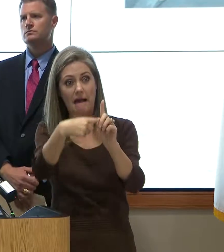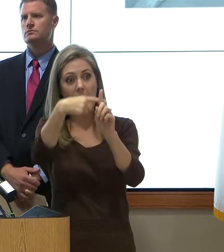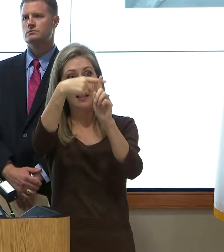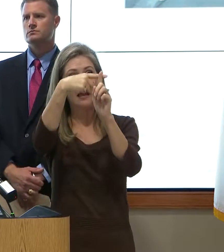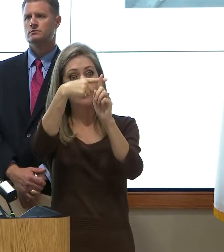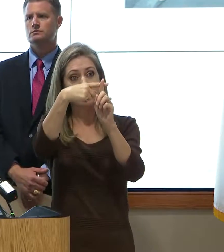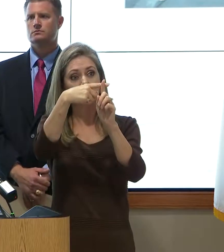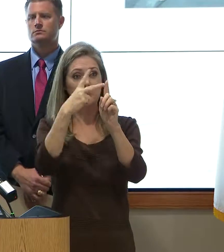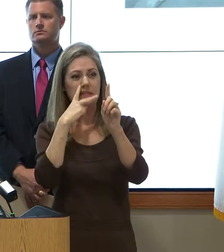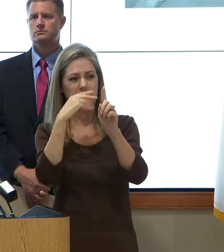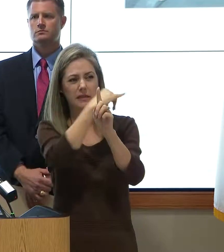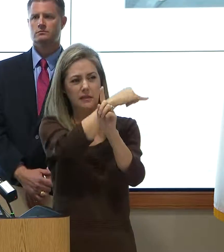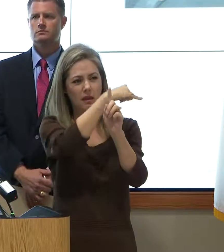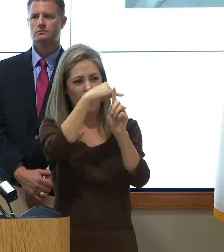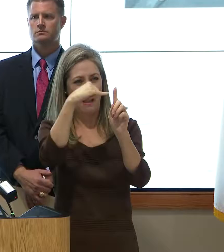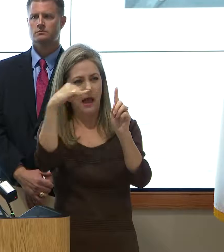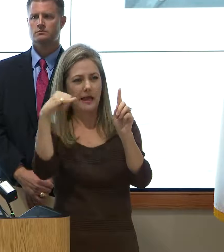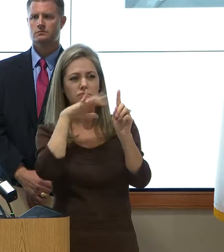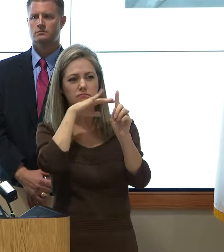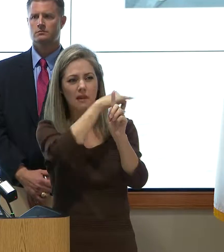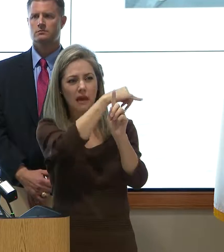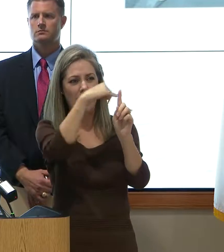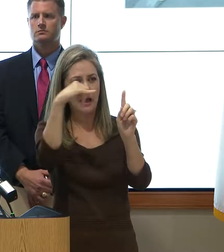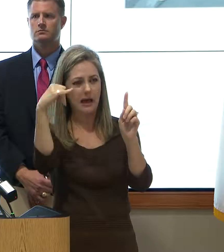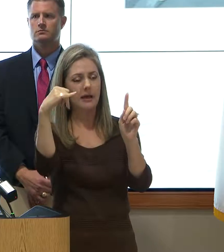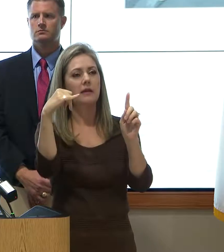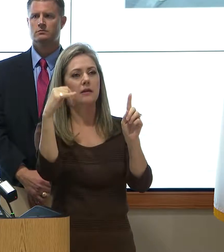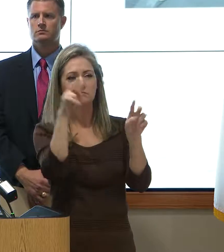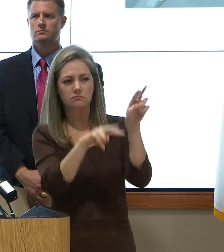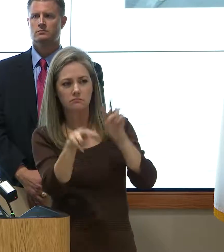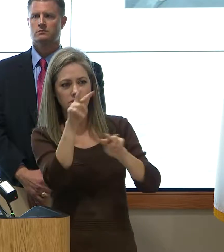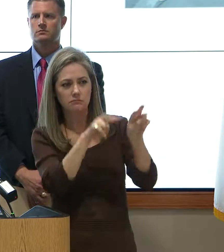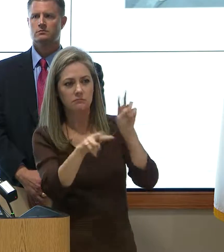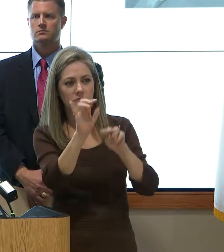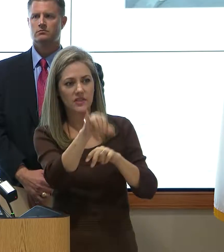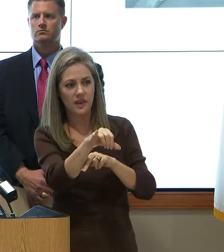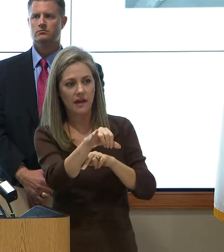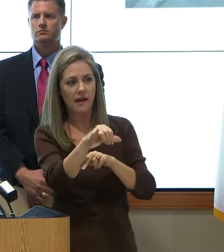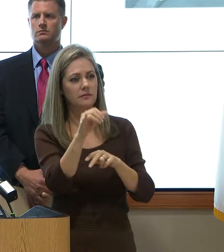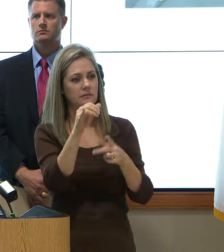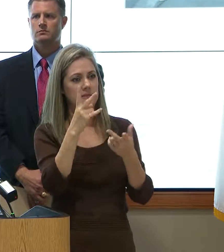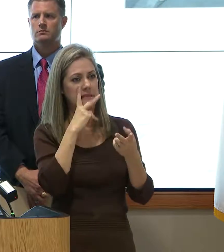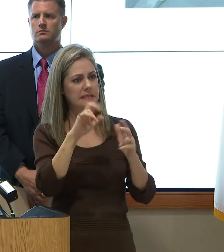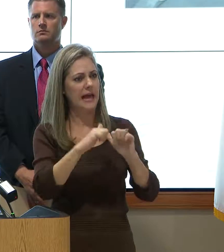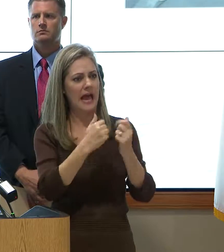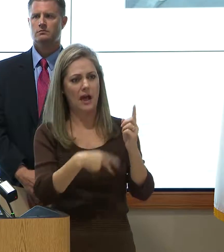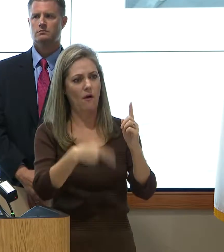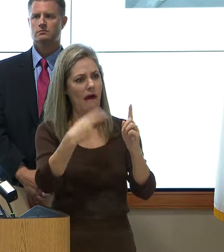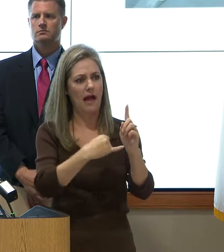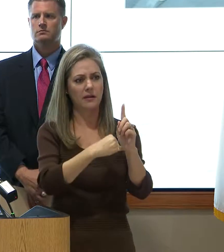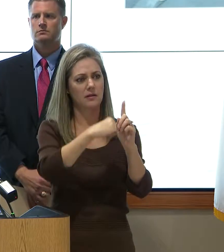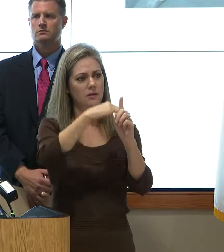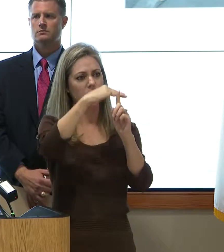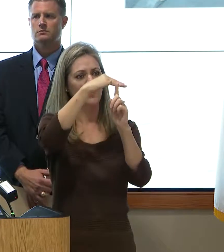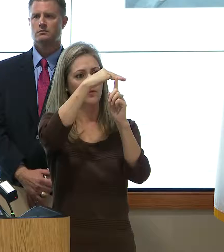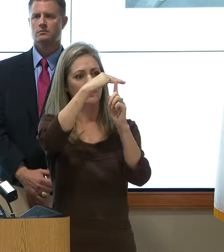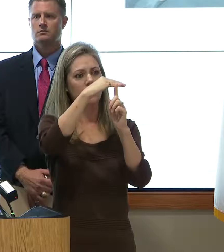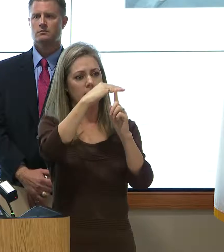behind a debris line, a seed line, a mud line. We go out, we survey that to determine how high the water got above mean sea level.